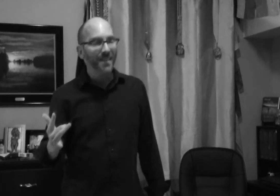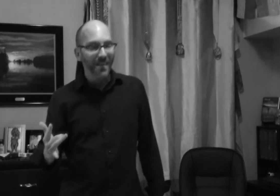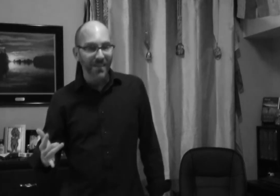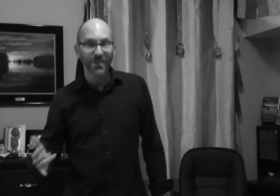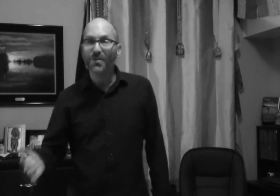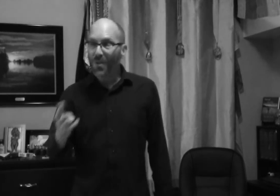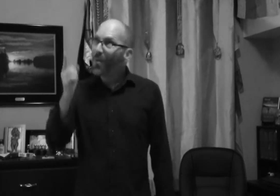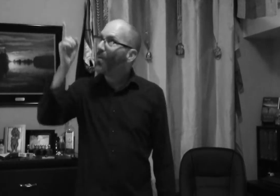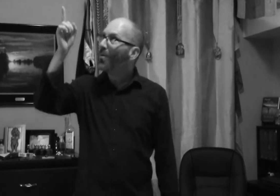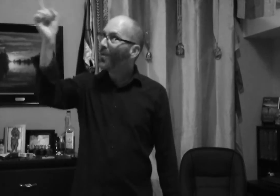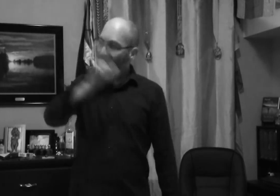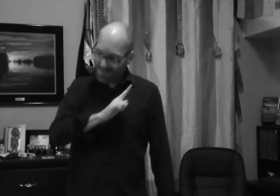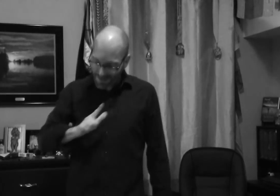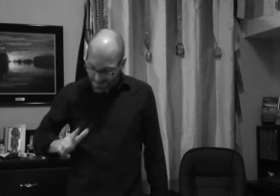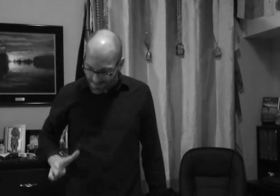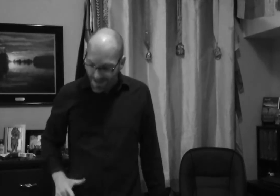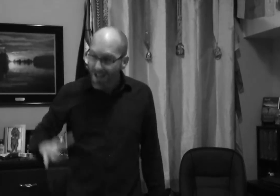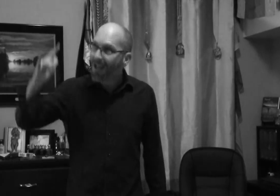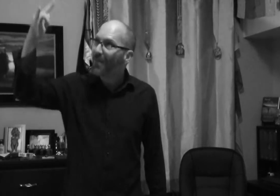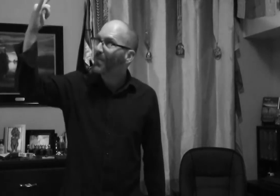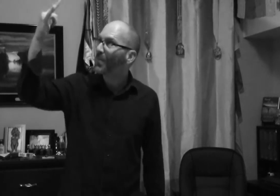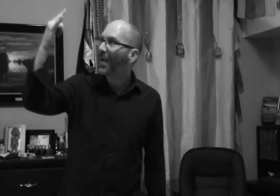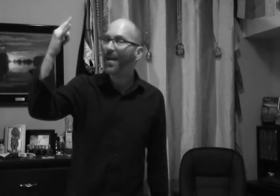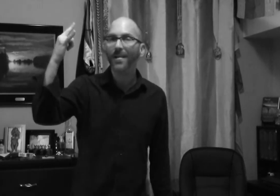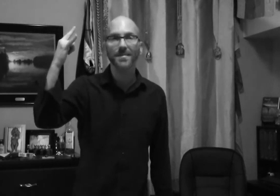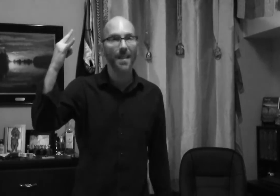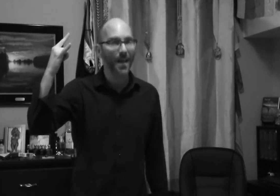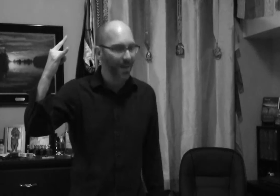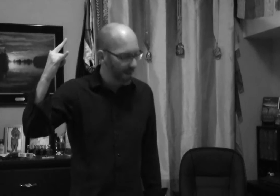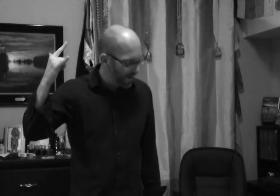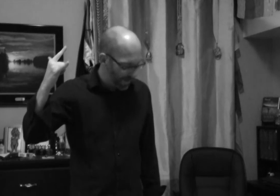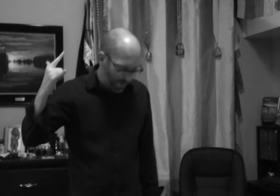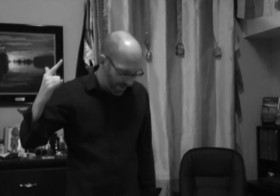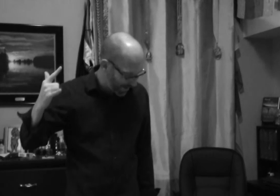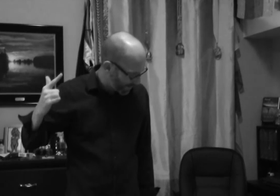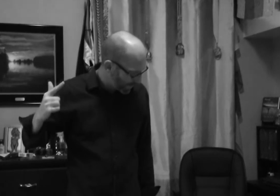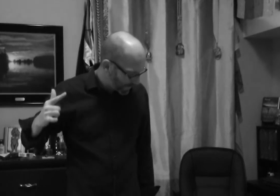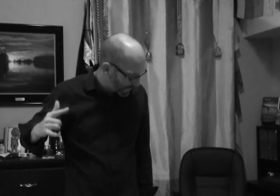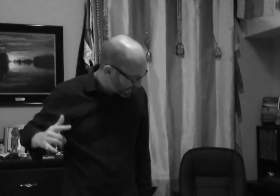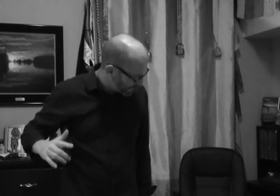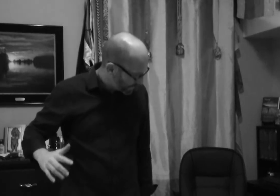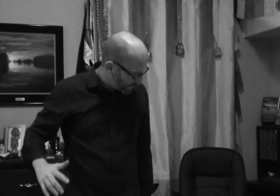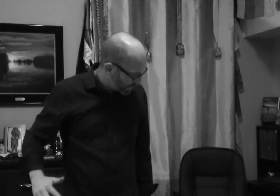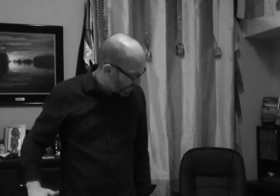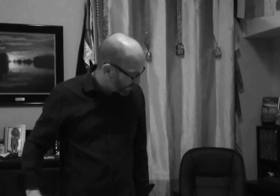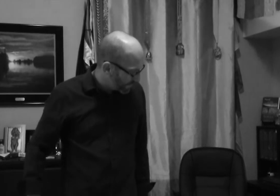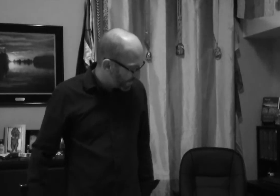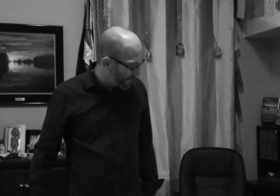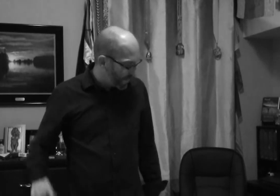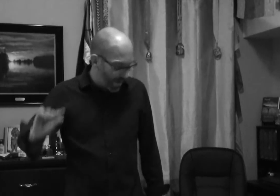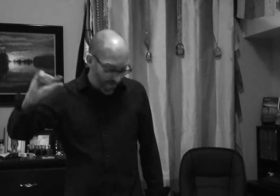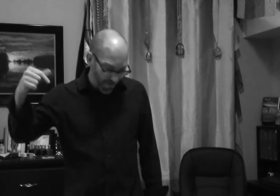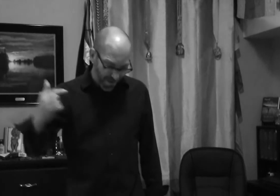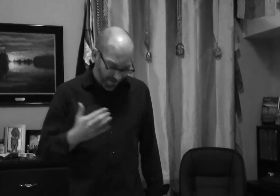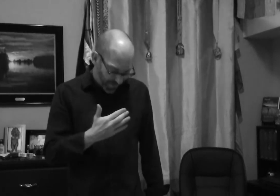The good Lord ain't got time for guys like me For giving